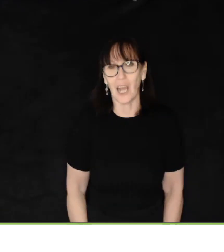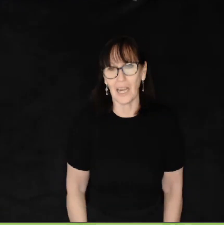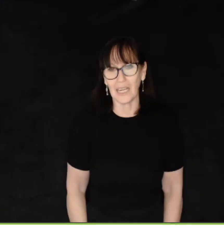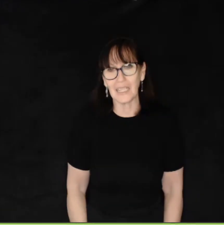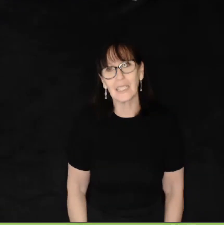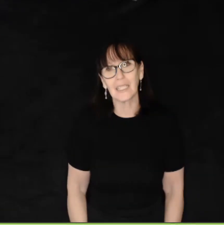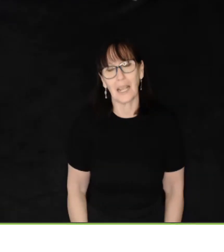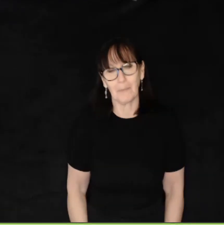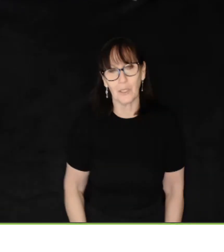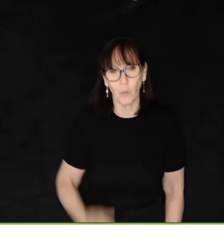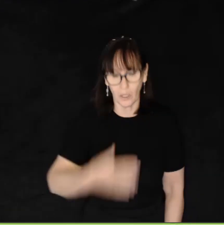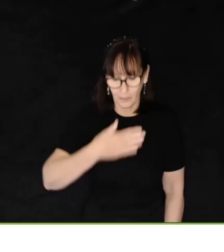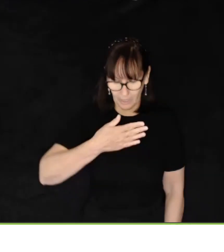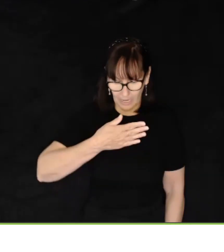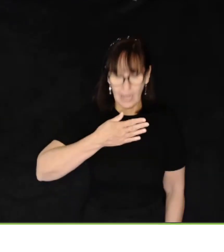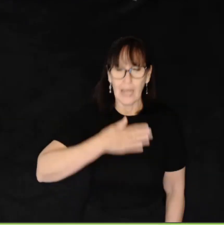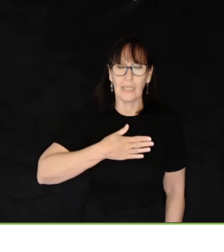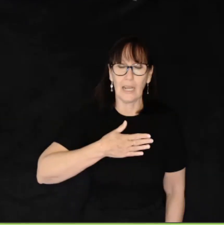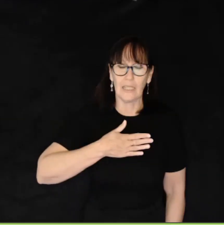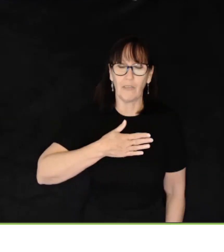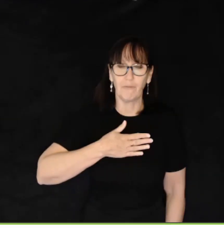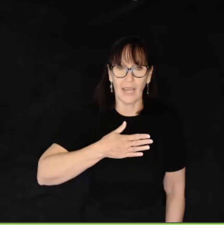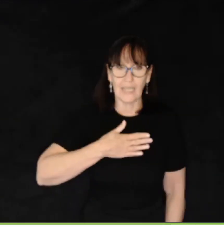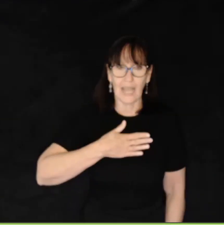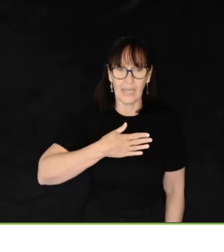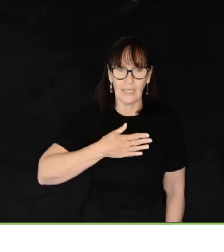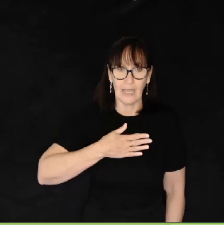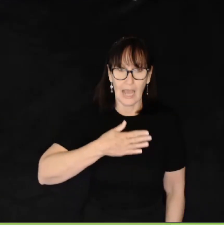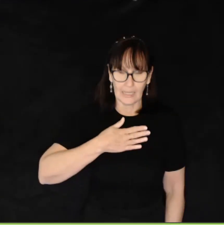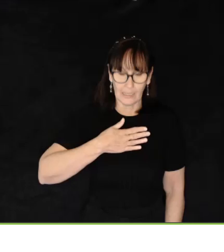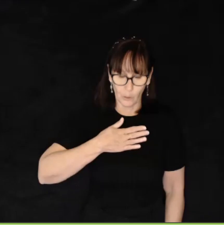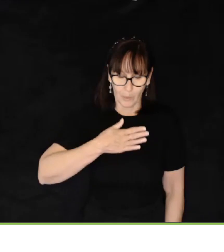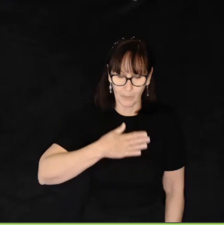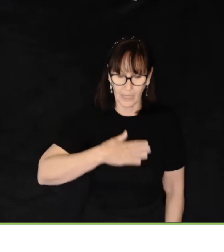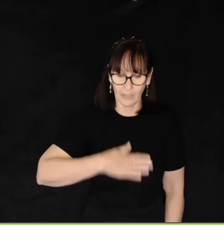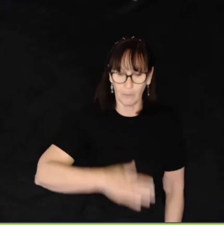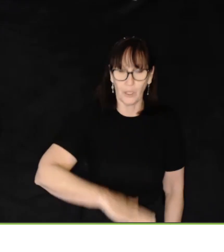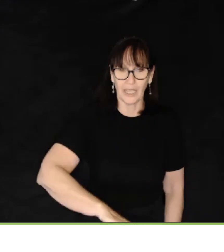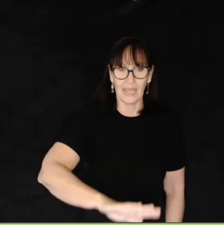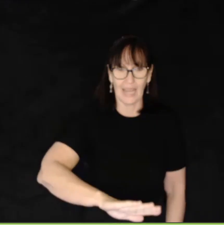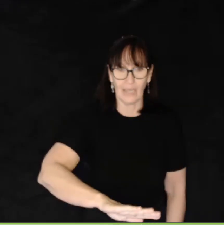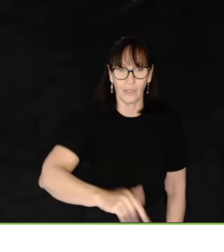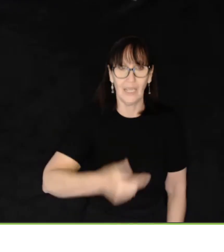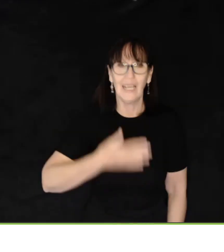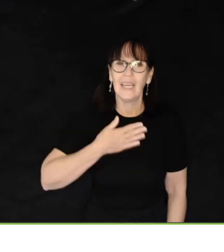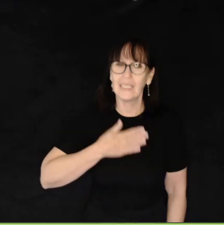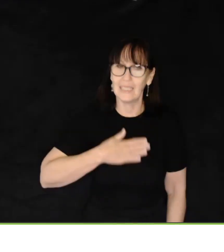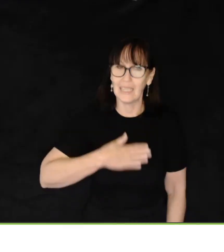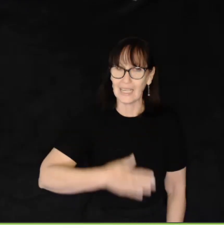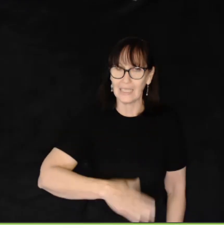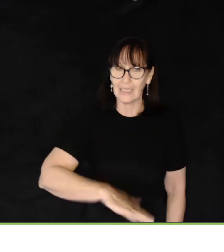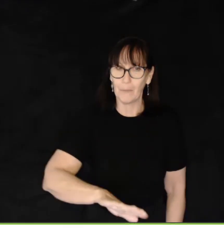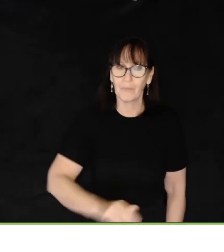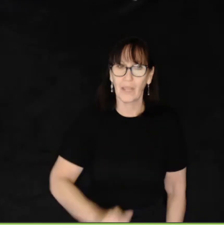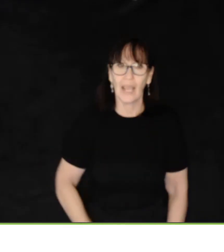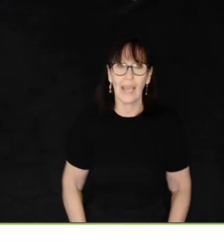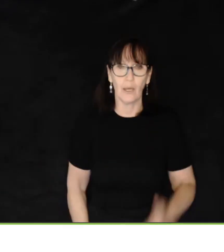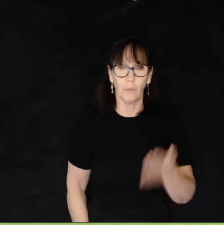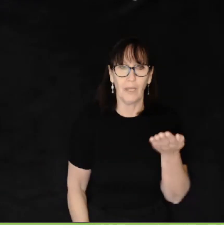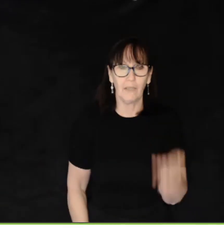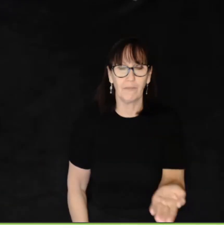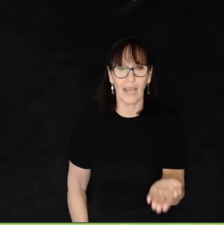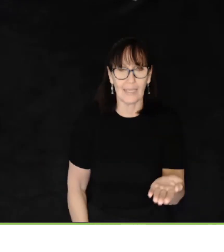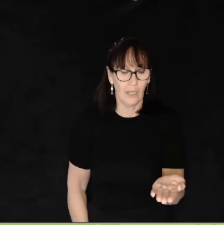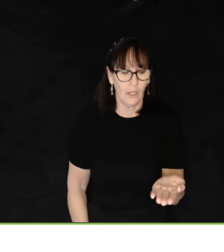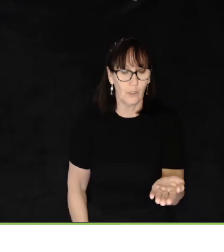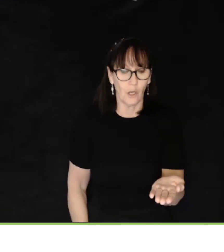This sign is the same as want. It goes a flat hand and sweeps down the body and out. Need. Help.